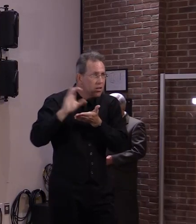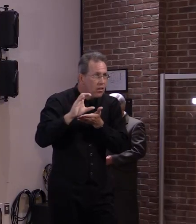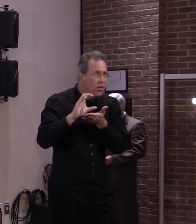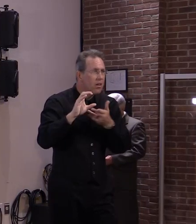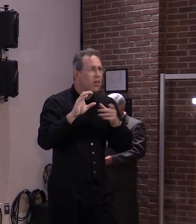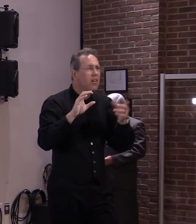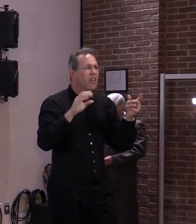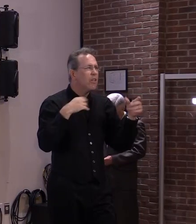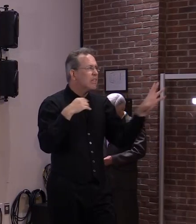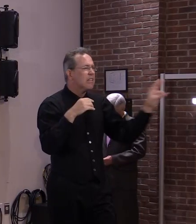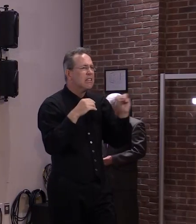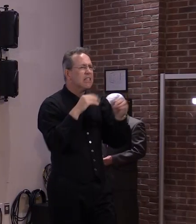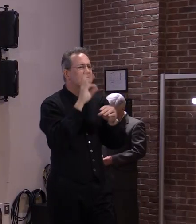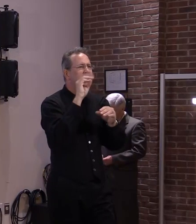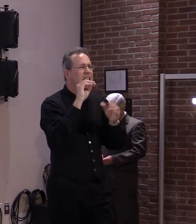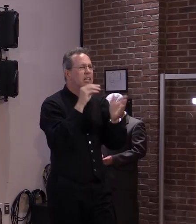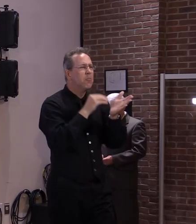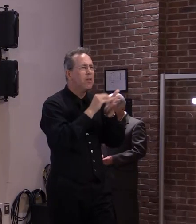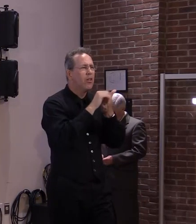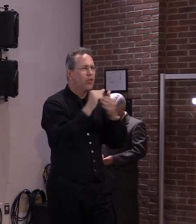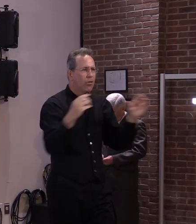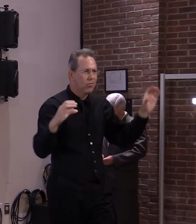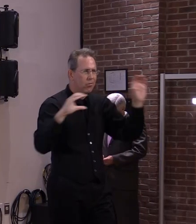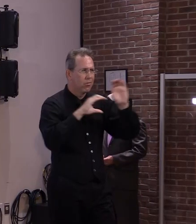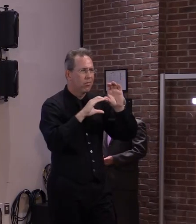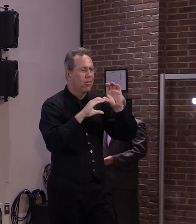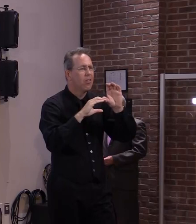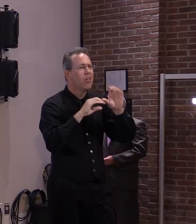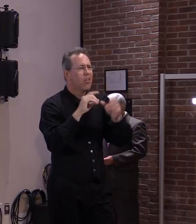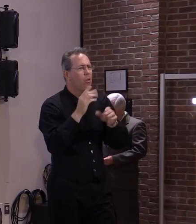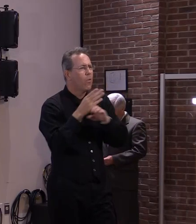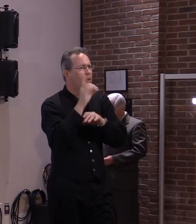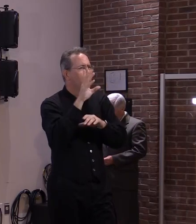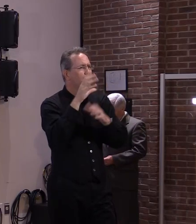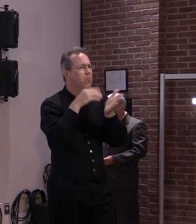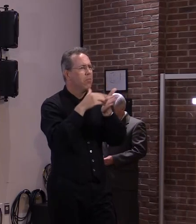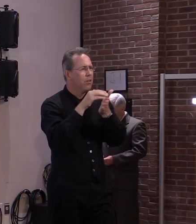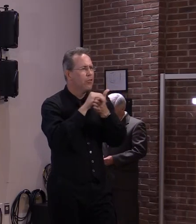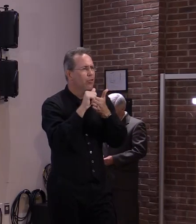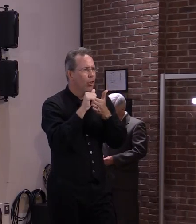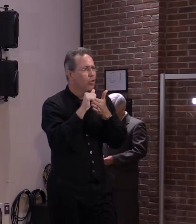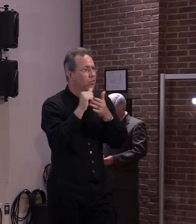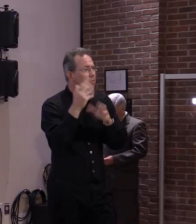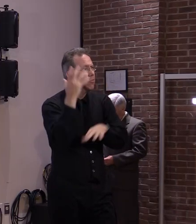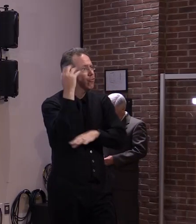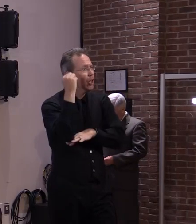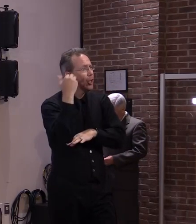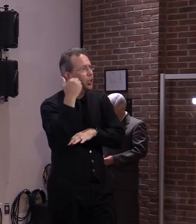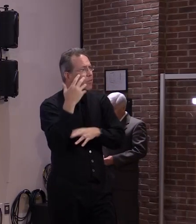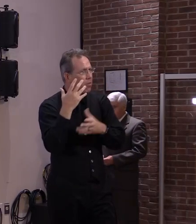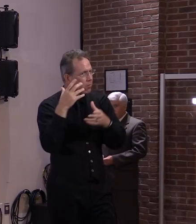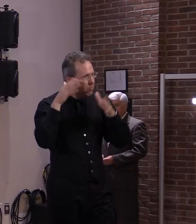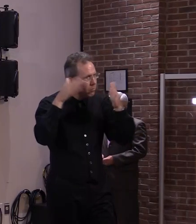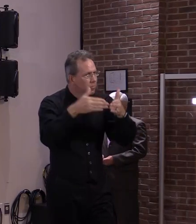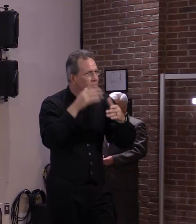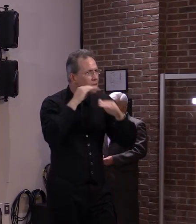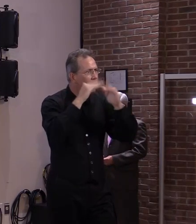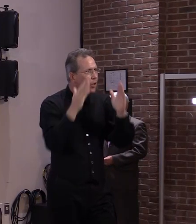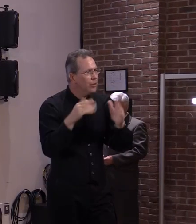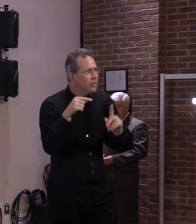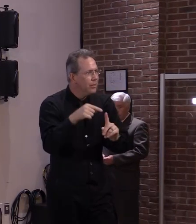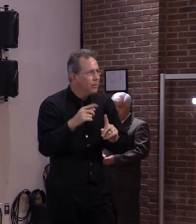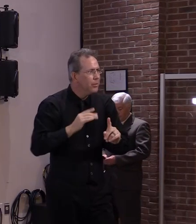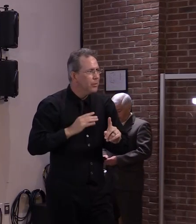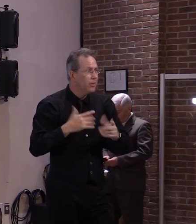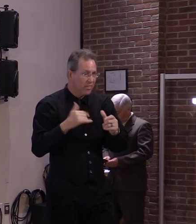worth of housing, which was historic at that point. That's still being completed right now. I mean, that's,